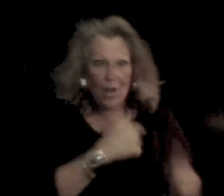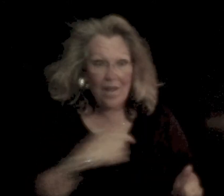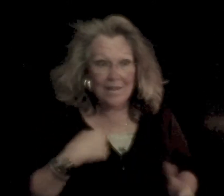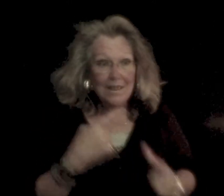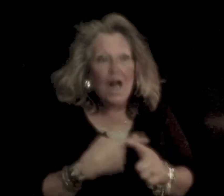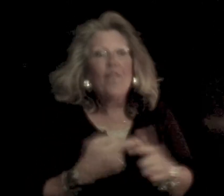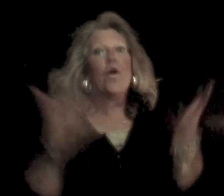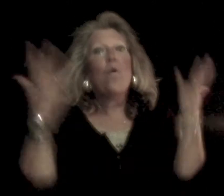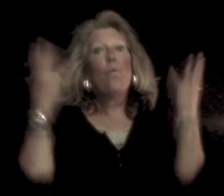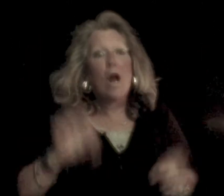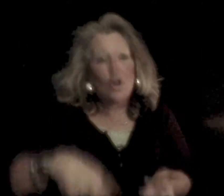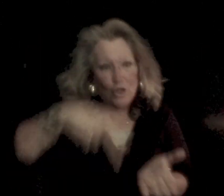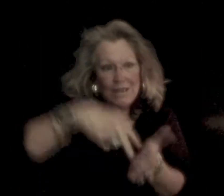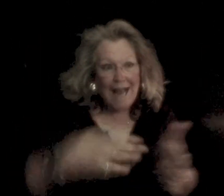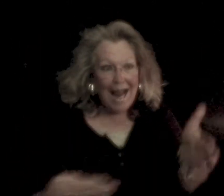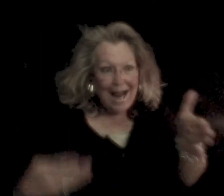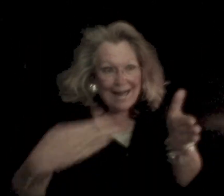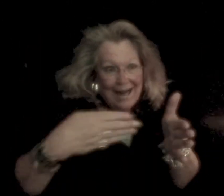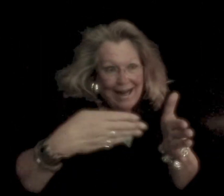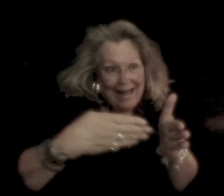voice Then one can stand against